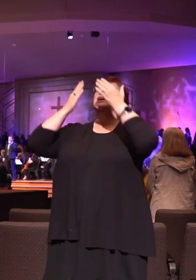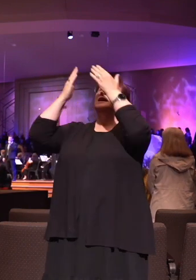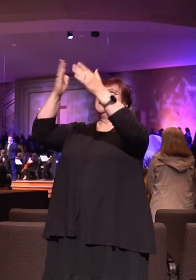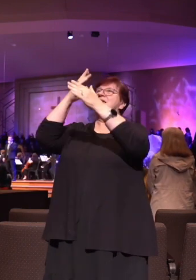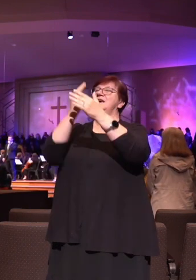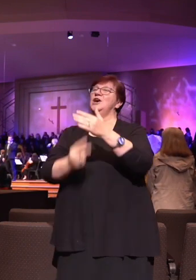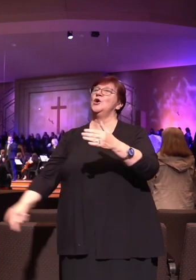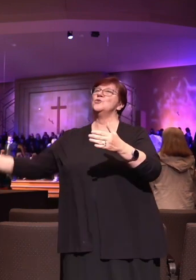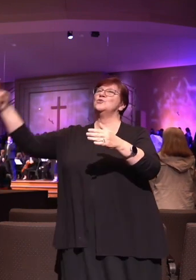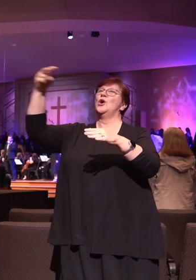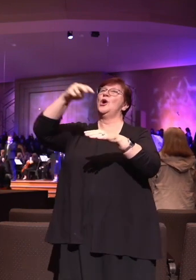he arose,